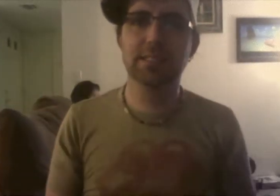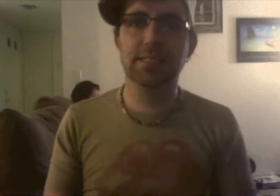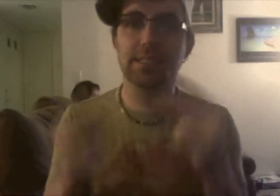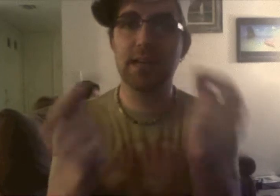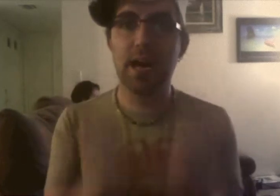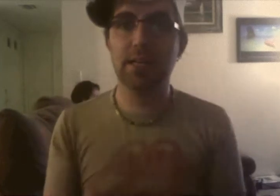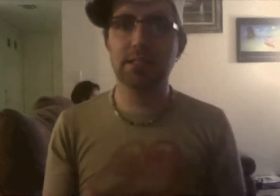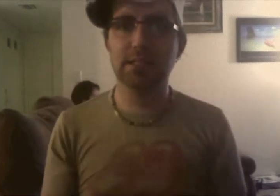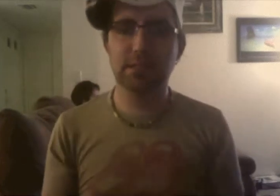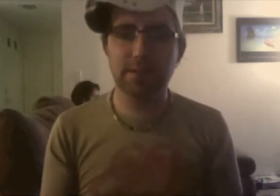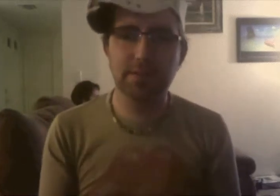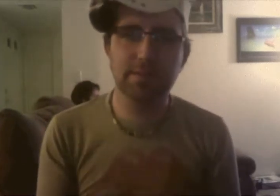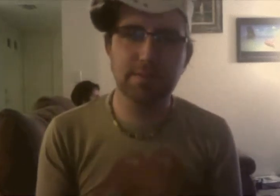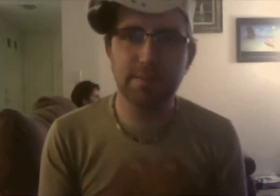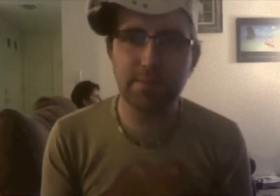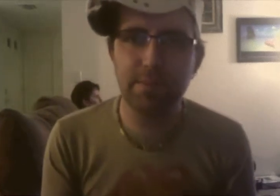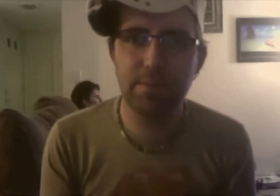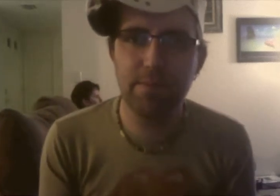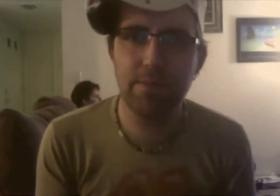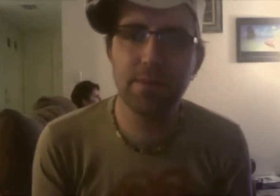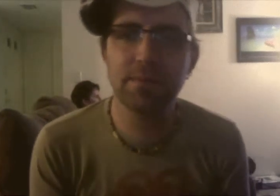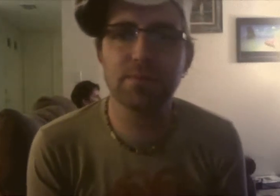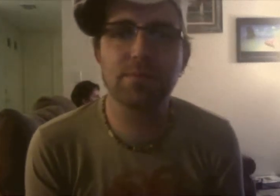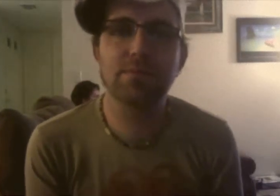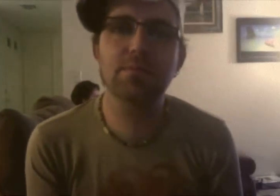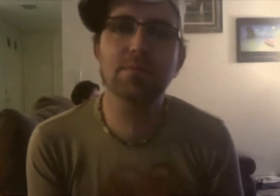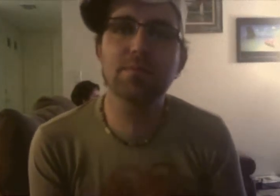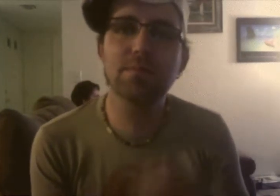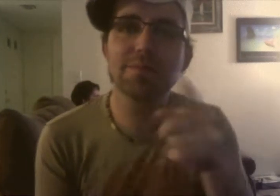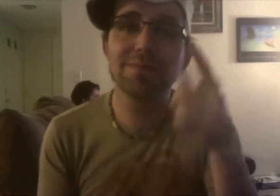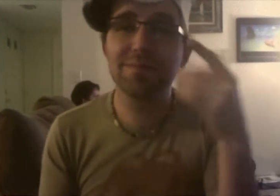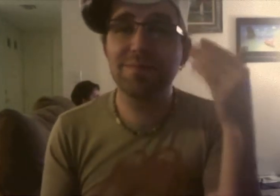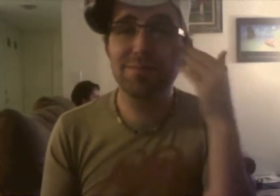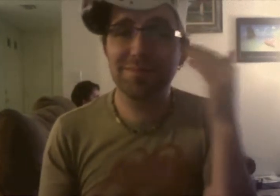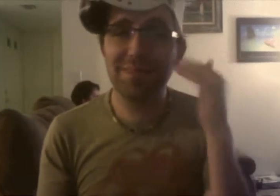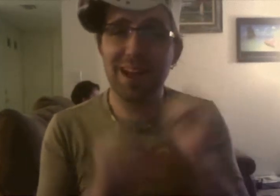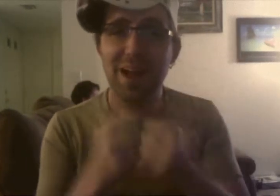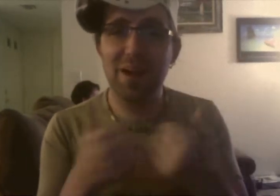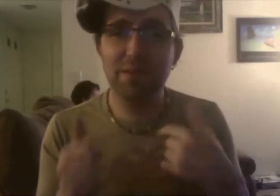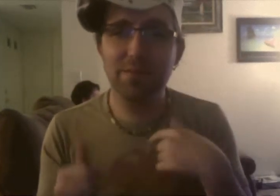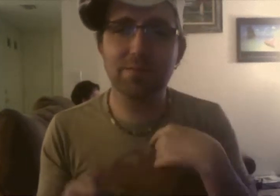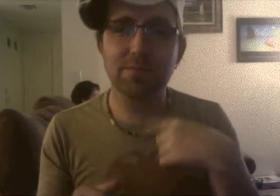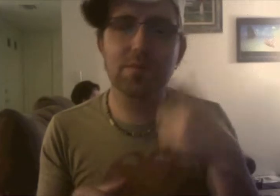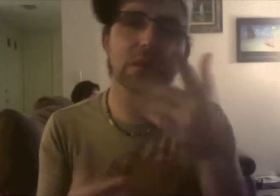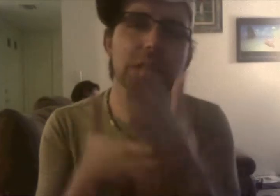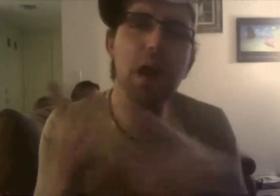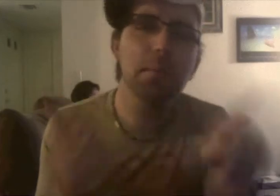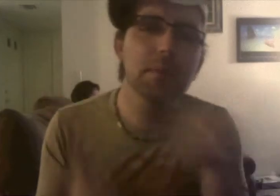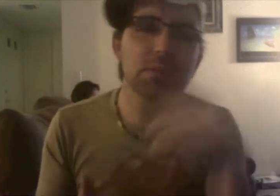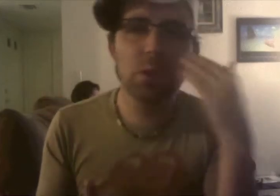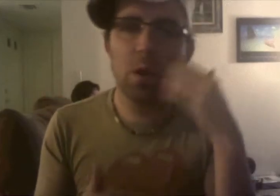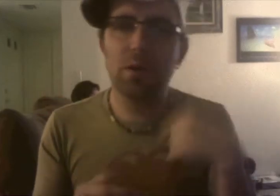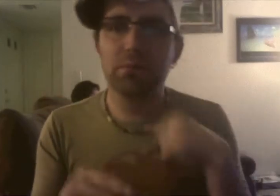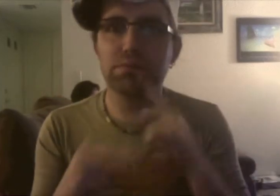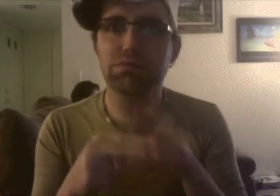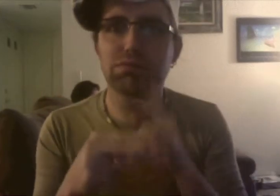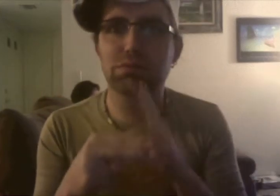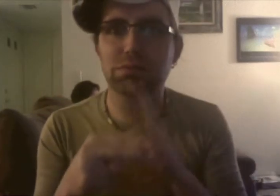or download the Xfinity TV Player app to watch directly on your iPad, iPhone, iPod Touch, and Android Power devices.